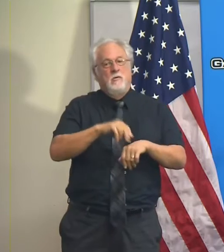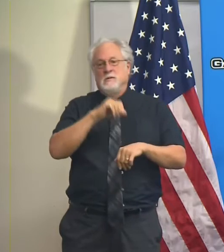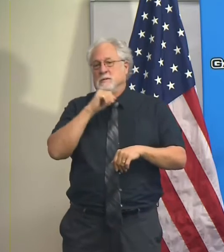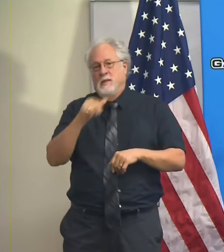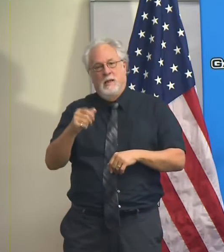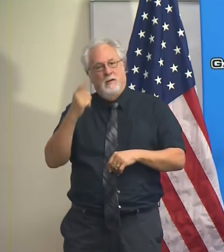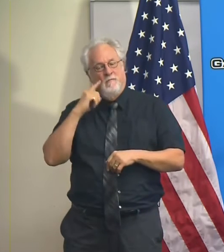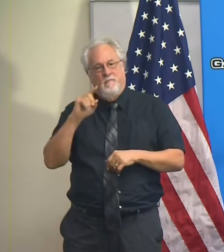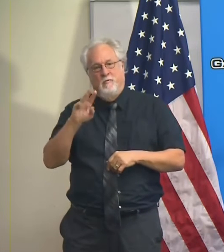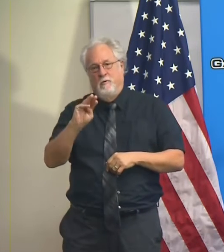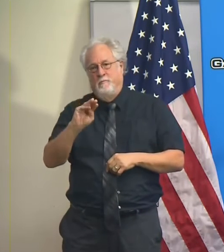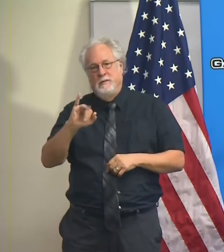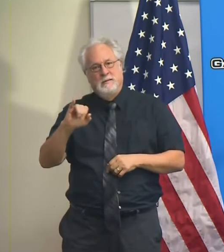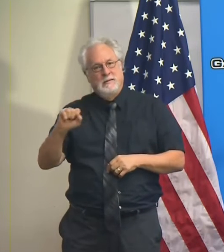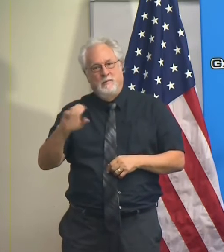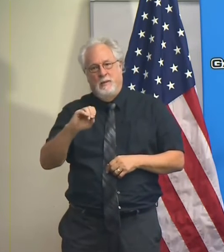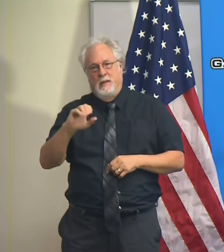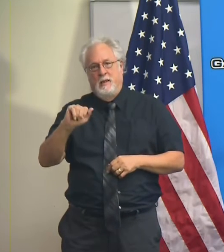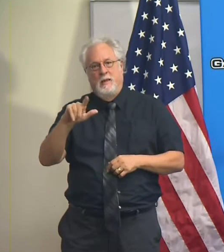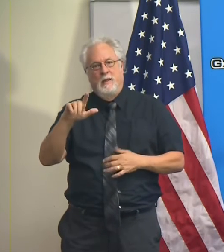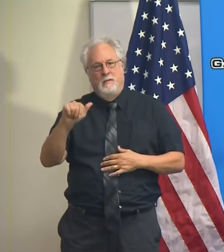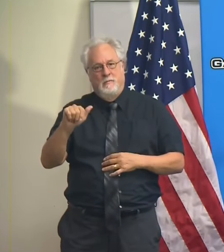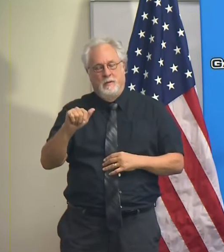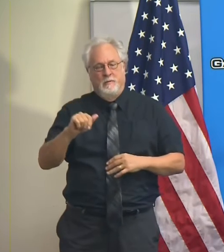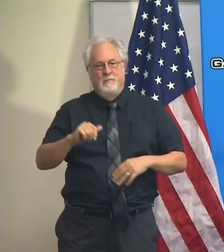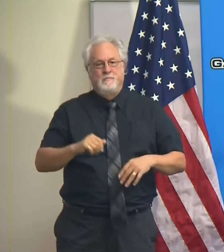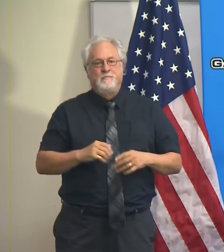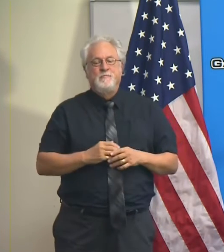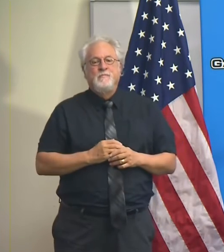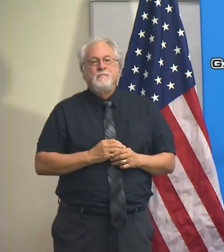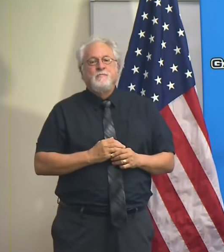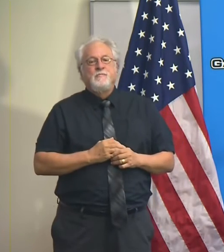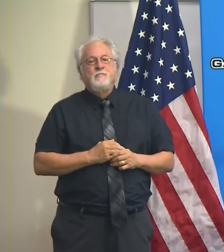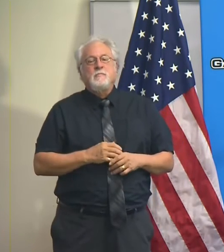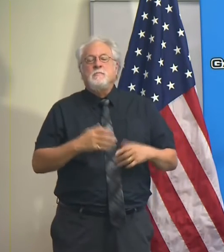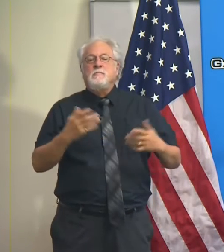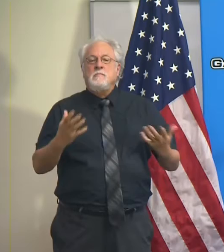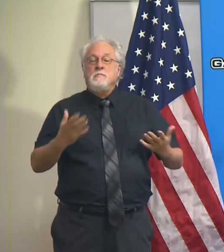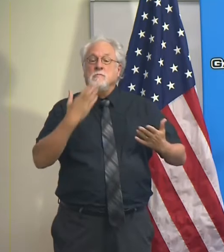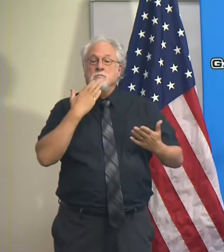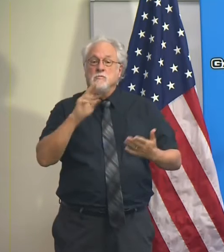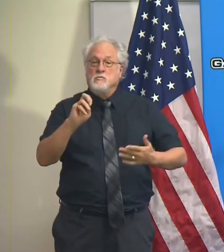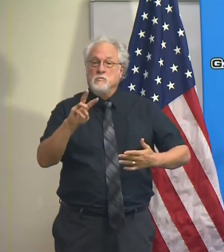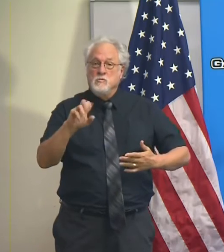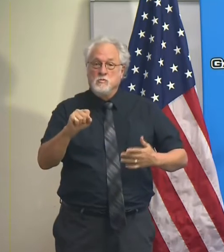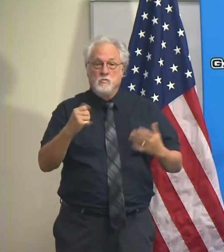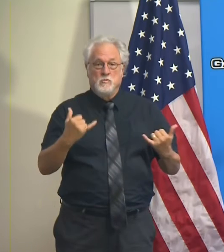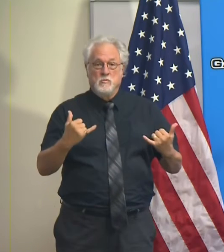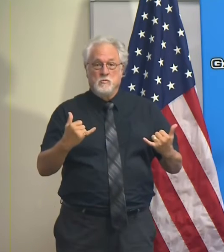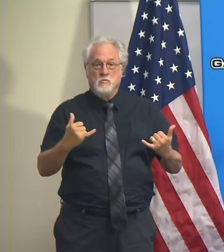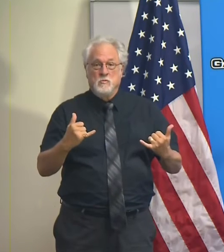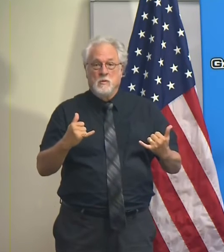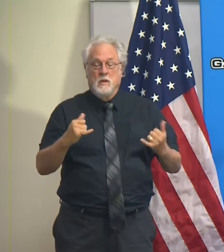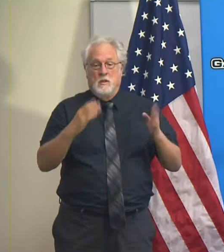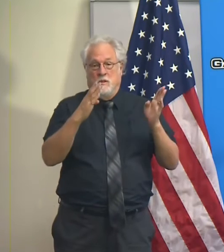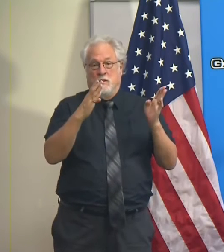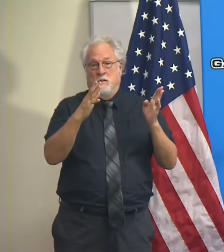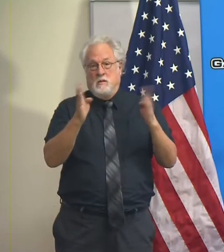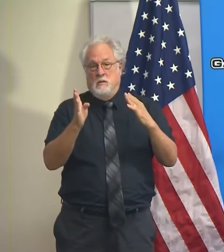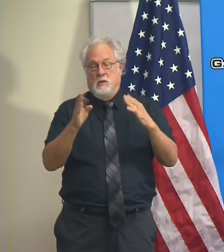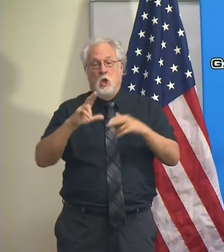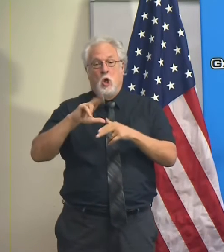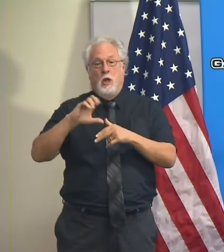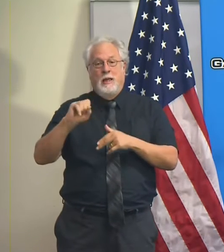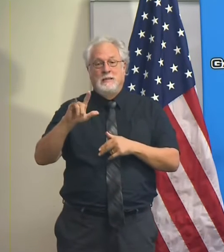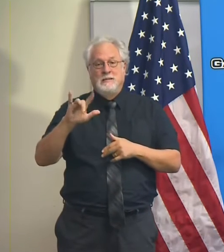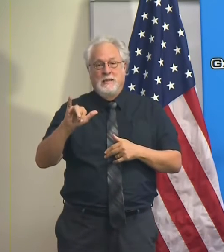beneficial to our neighbors in Mississippi and Alabama. So the good news is today is that with that shifted track Hurricane